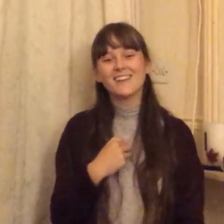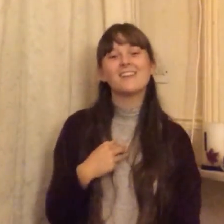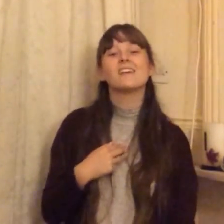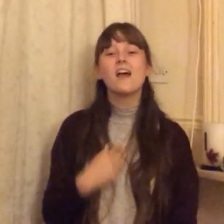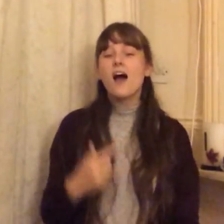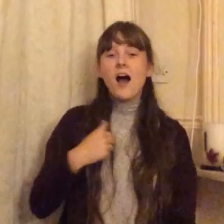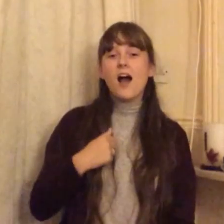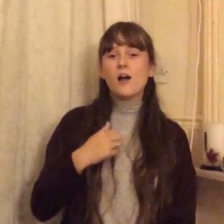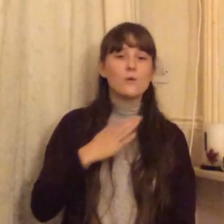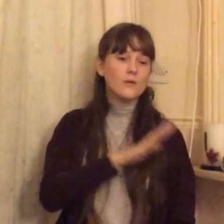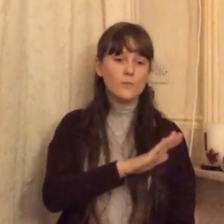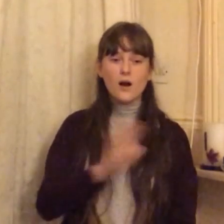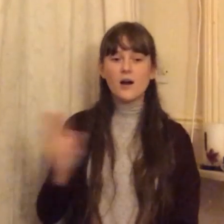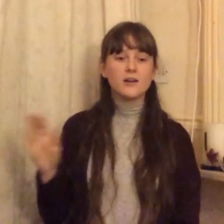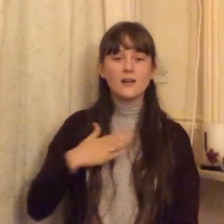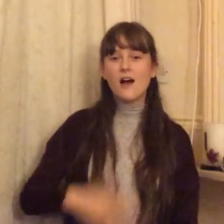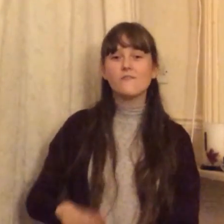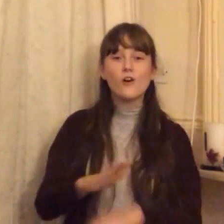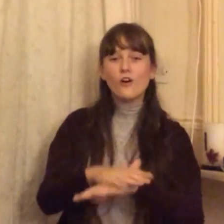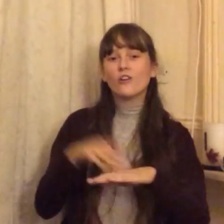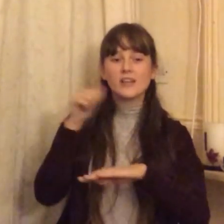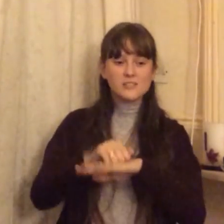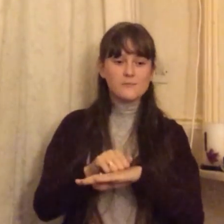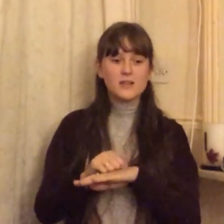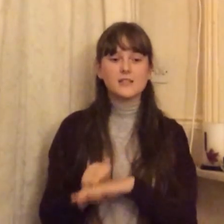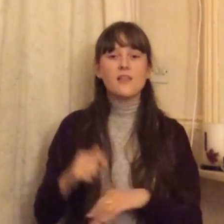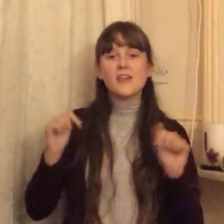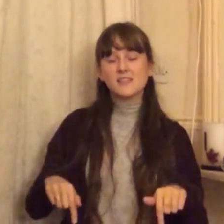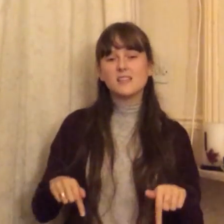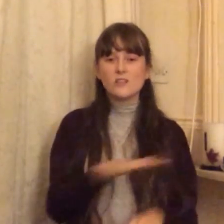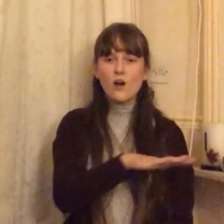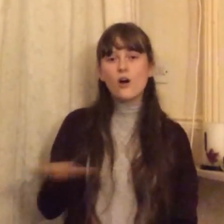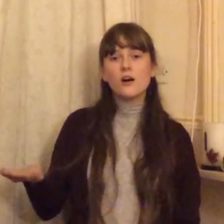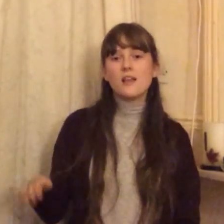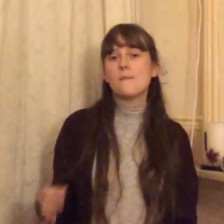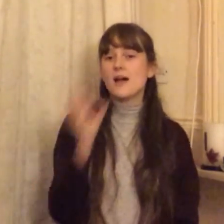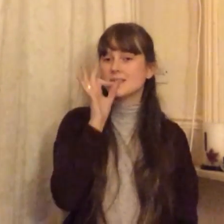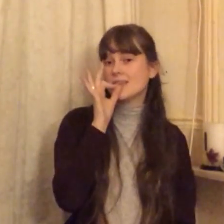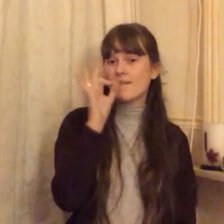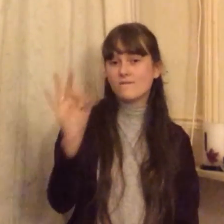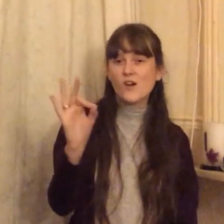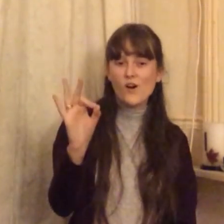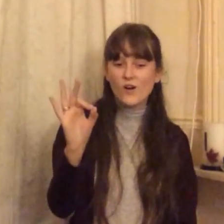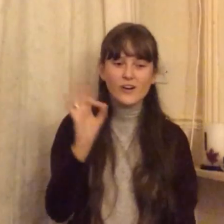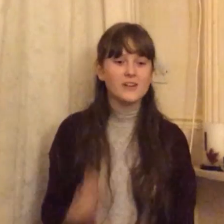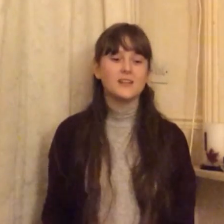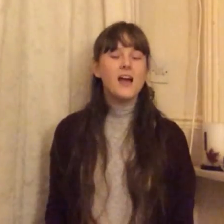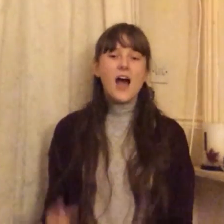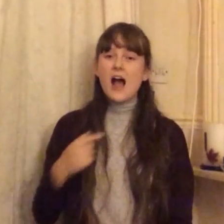I don't want a lot for Christmas This is all I'm asking for I